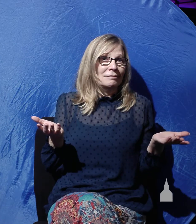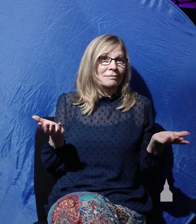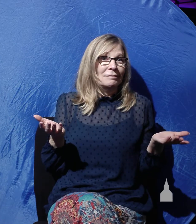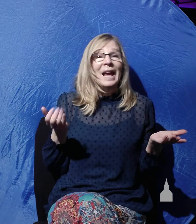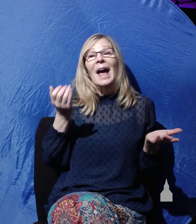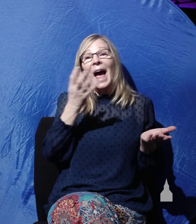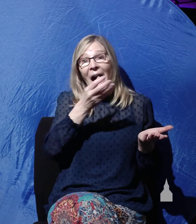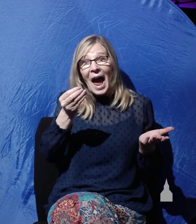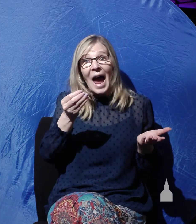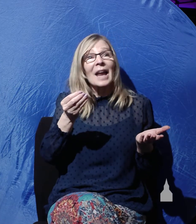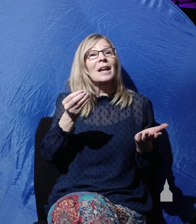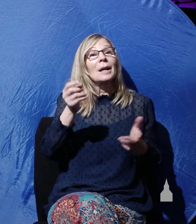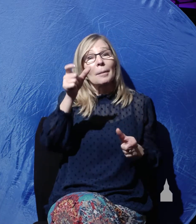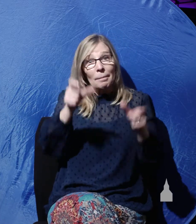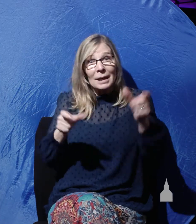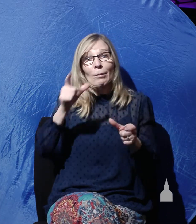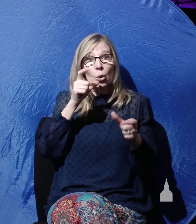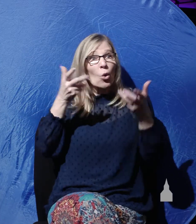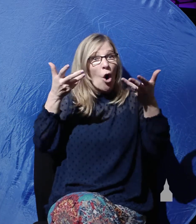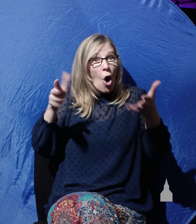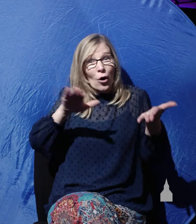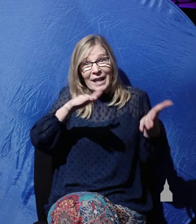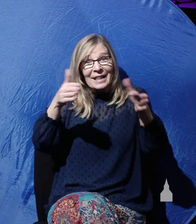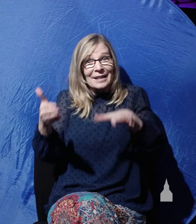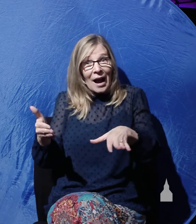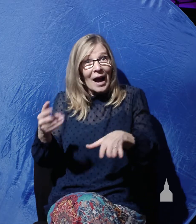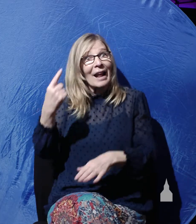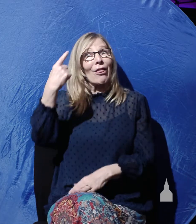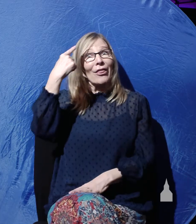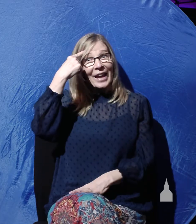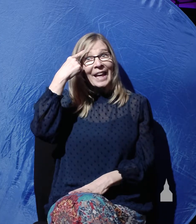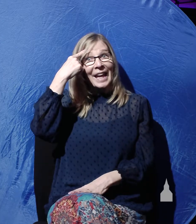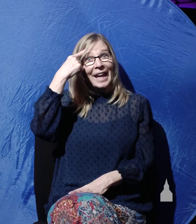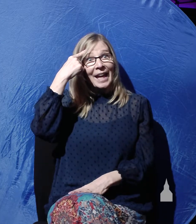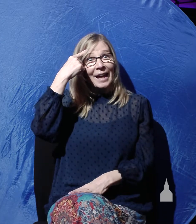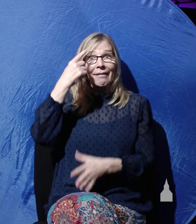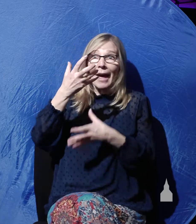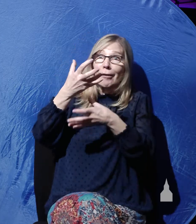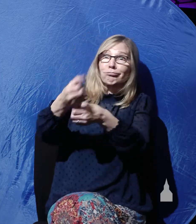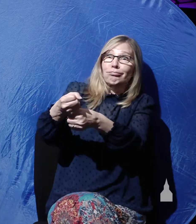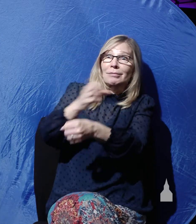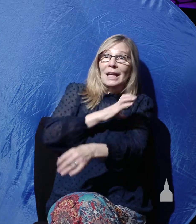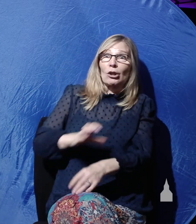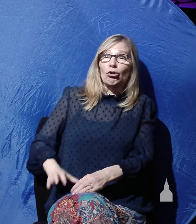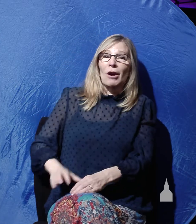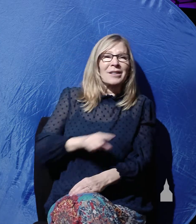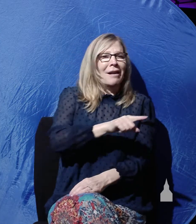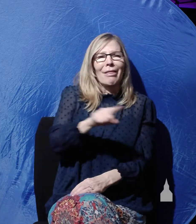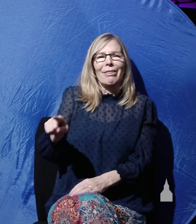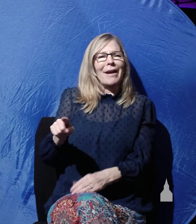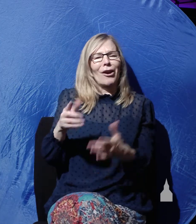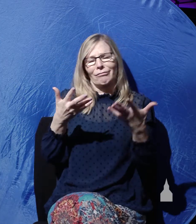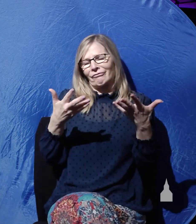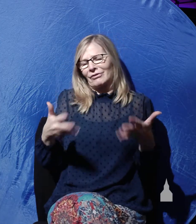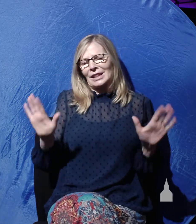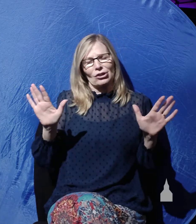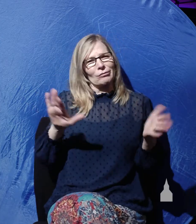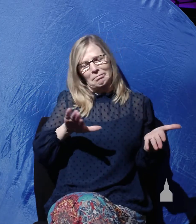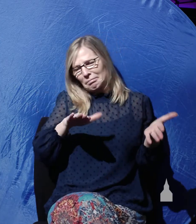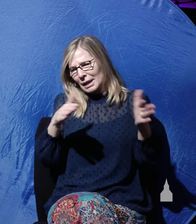fallen asleep, meaning who've died in Christ, they've perished, Paul said, if we have hoped in Christ in this life only, we